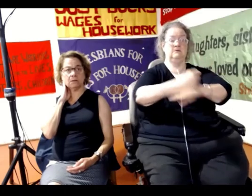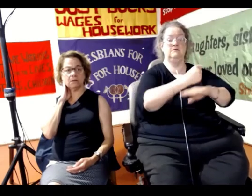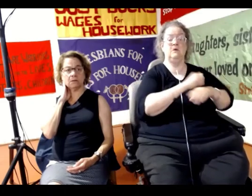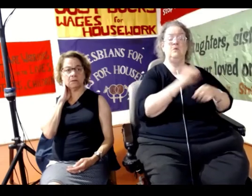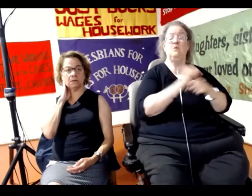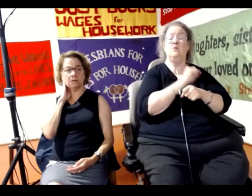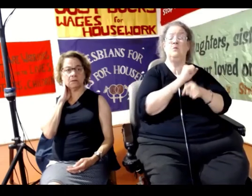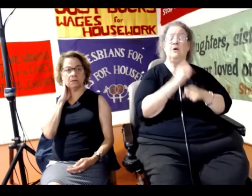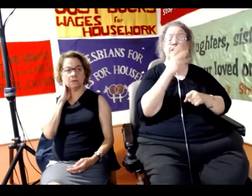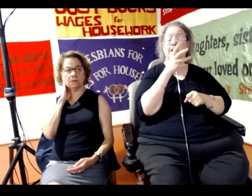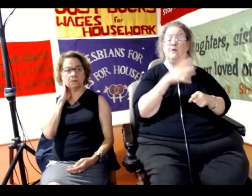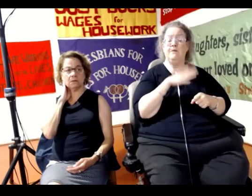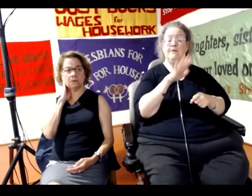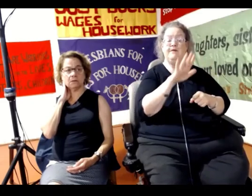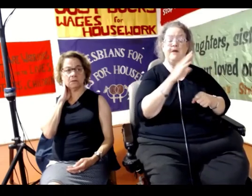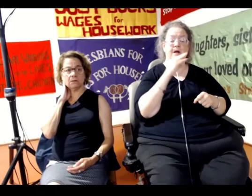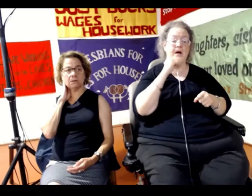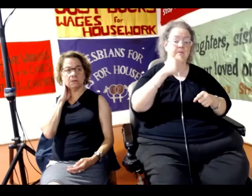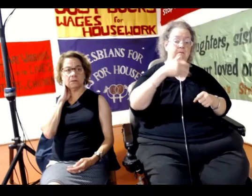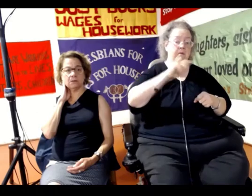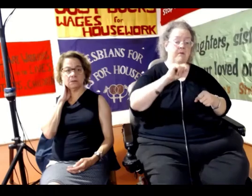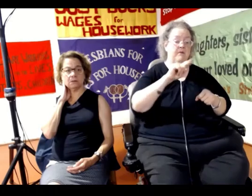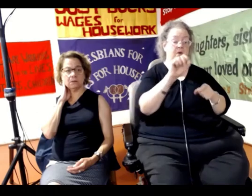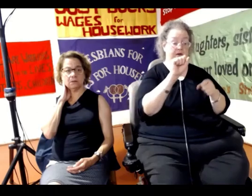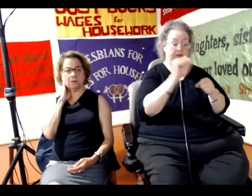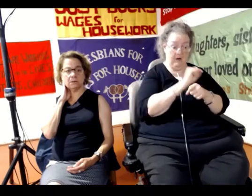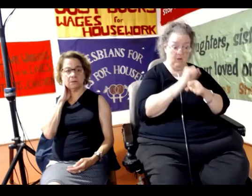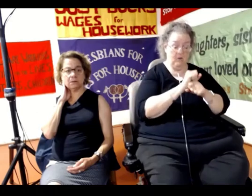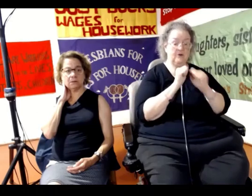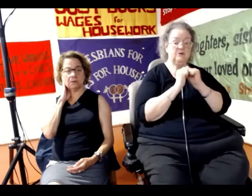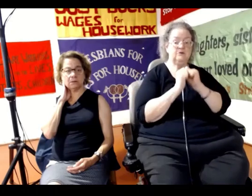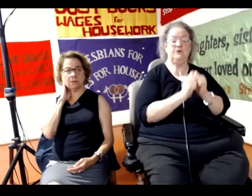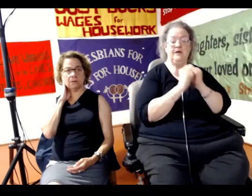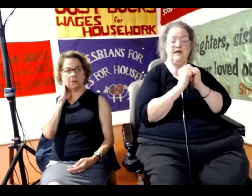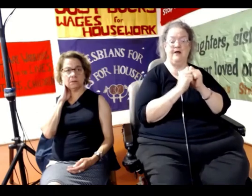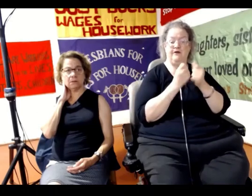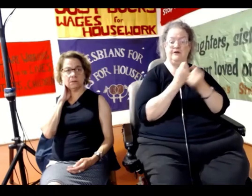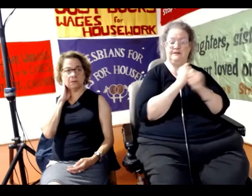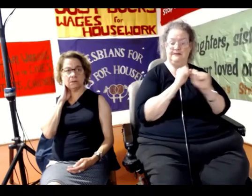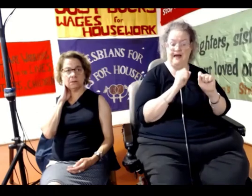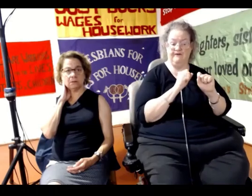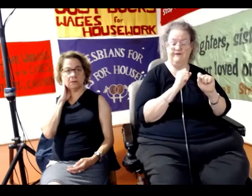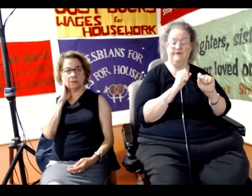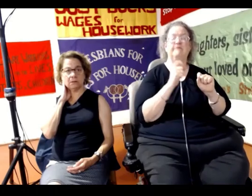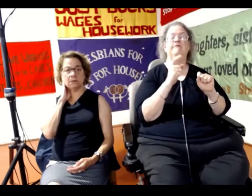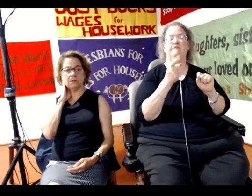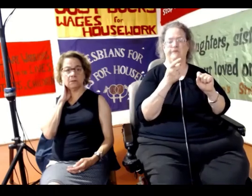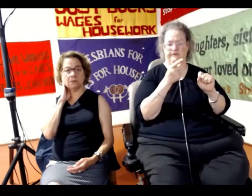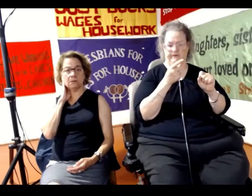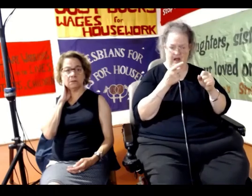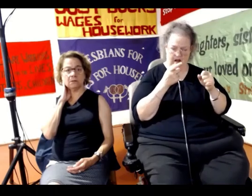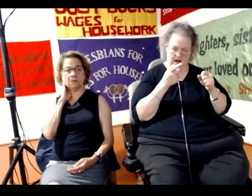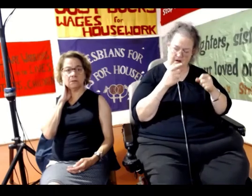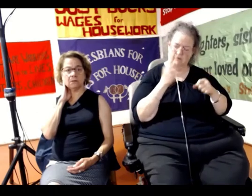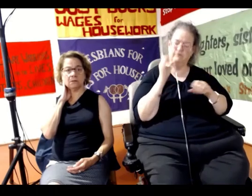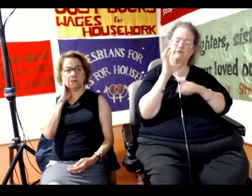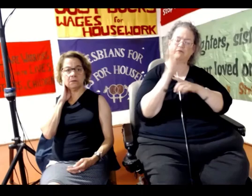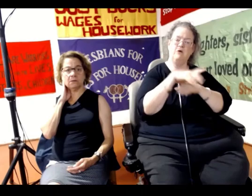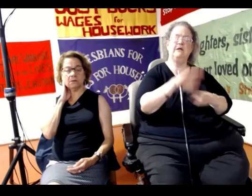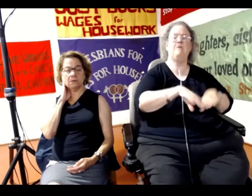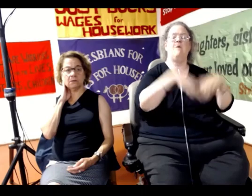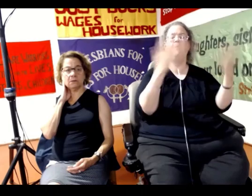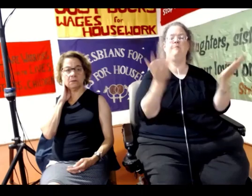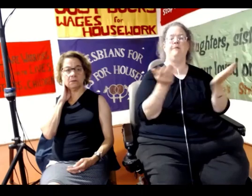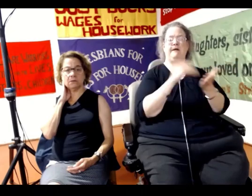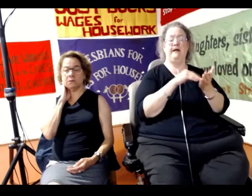they were able to work together in more safe circumstances, we got those flats reopened. And together with